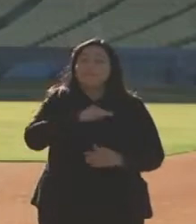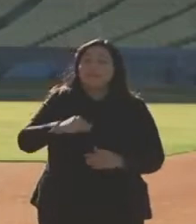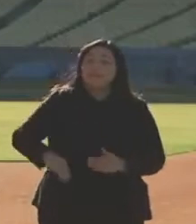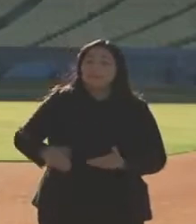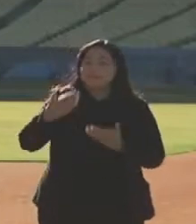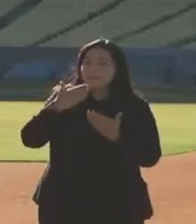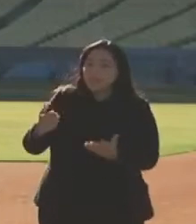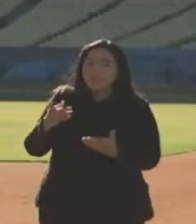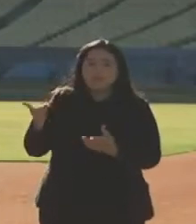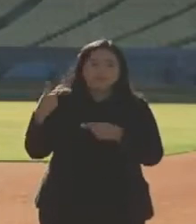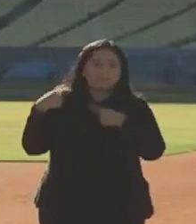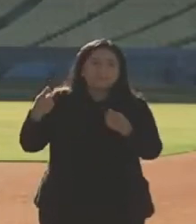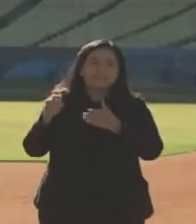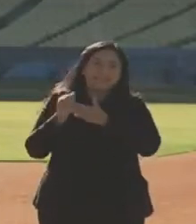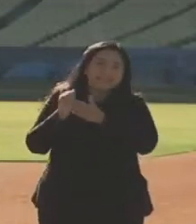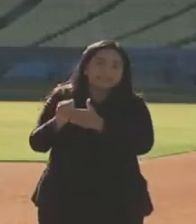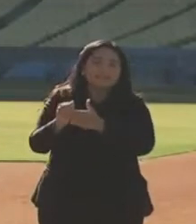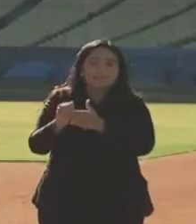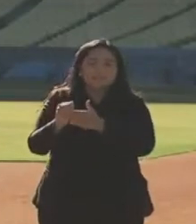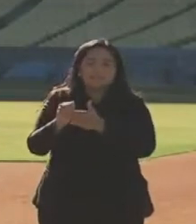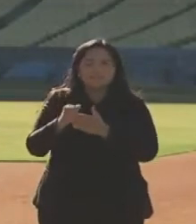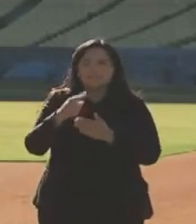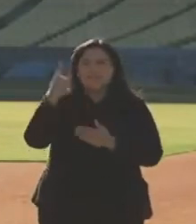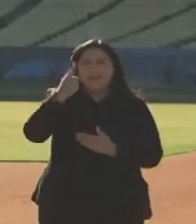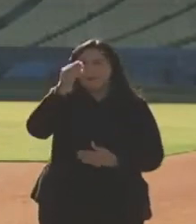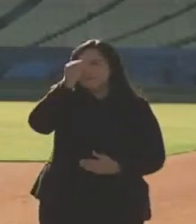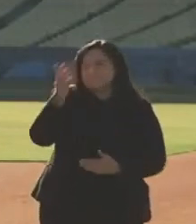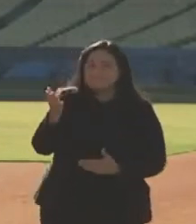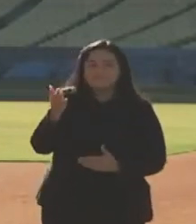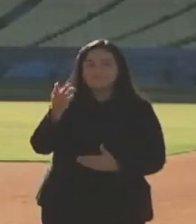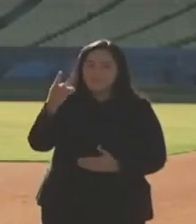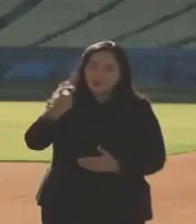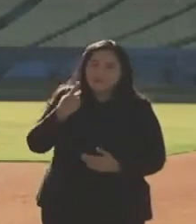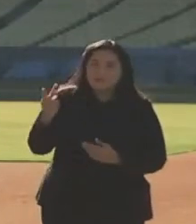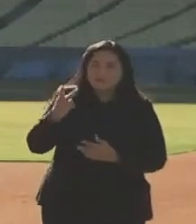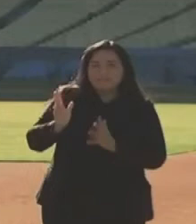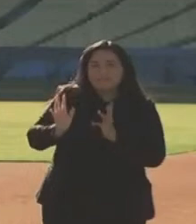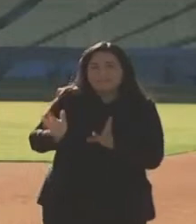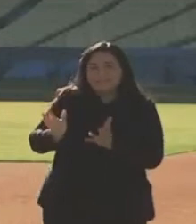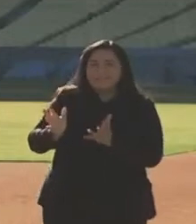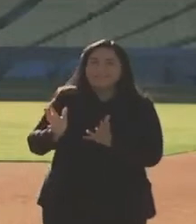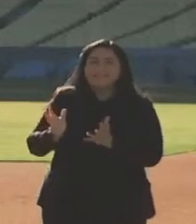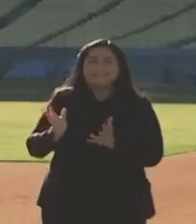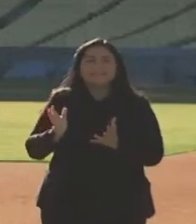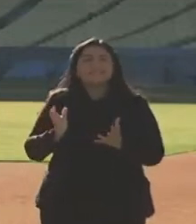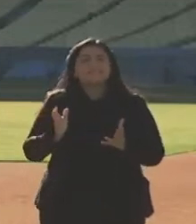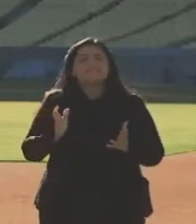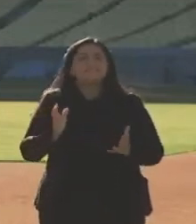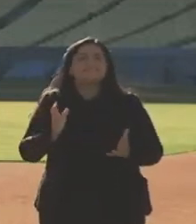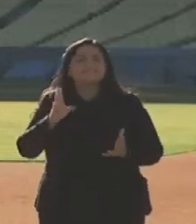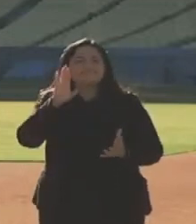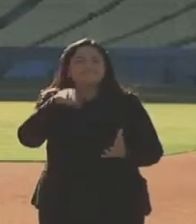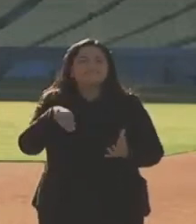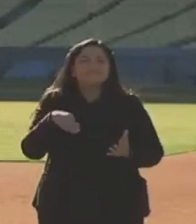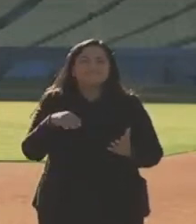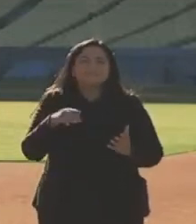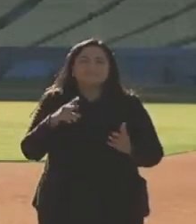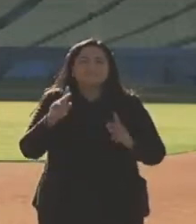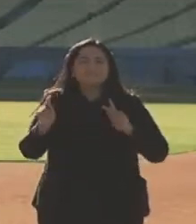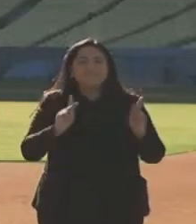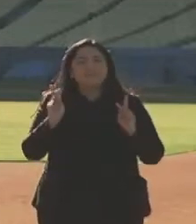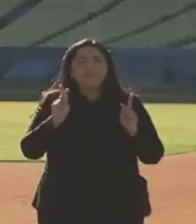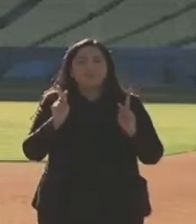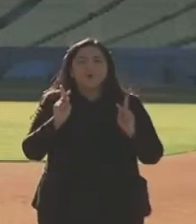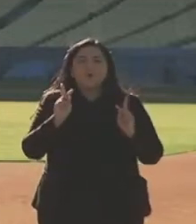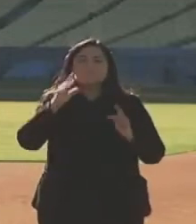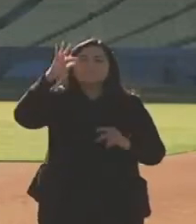As I say to you every time we have this conversation, people don't know the way the city